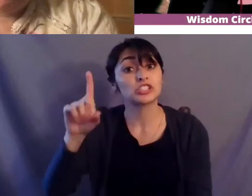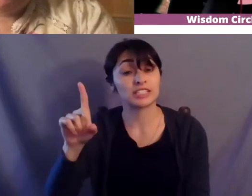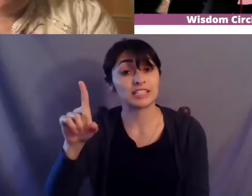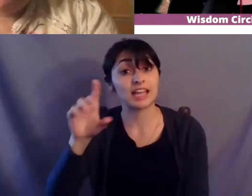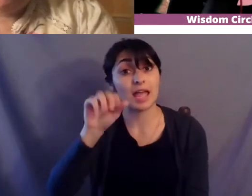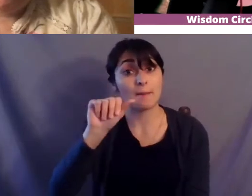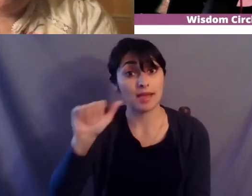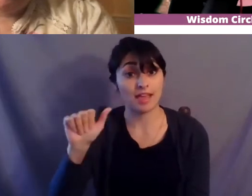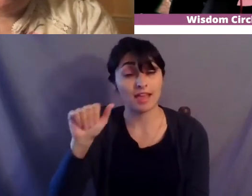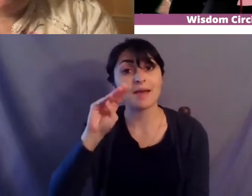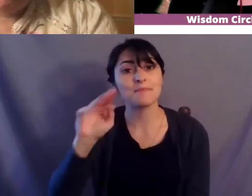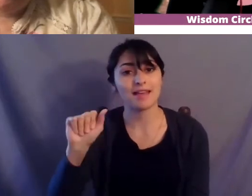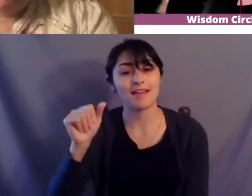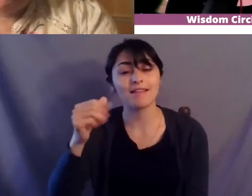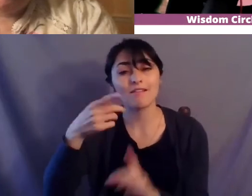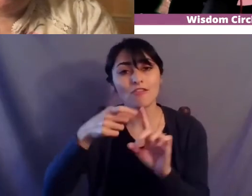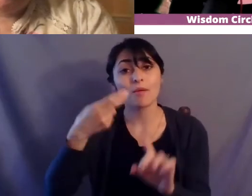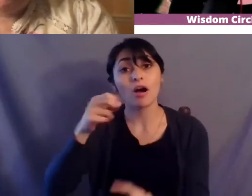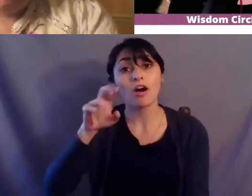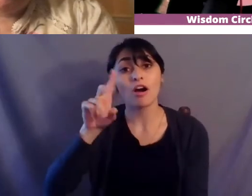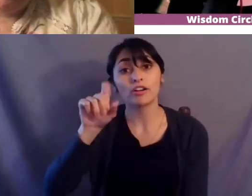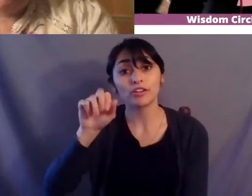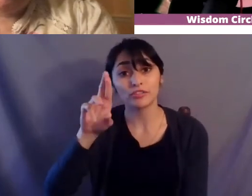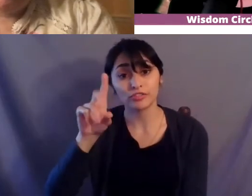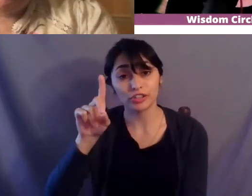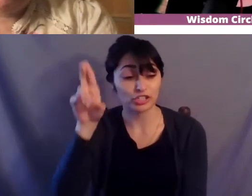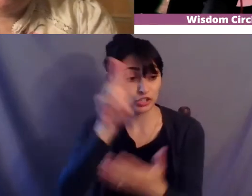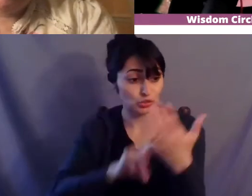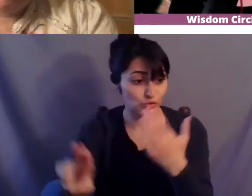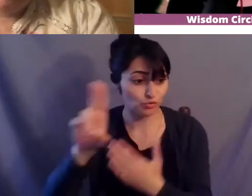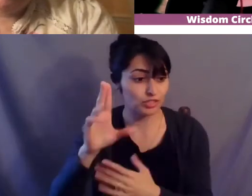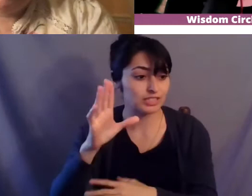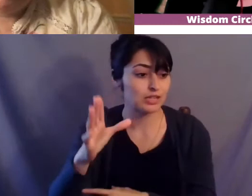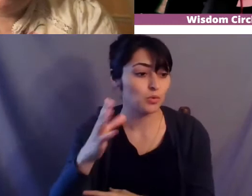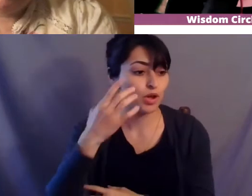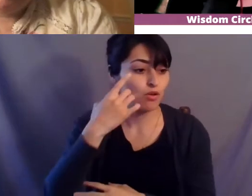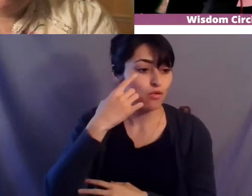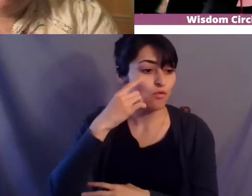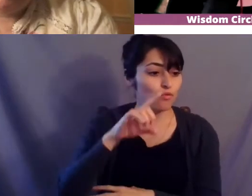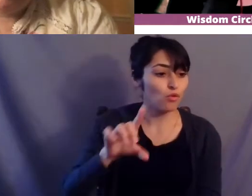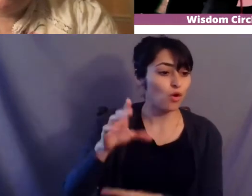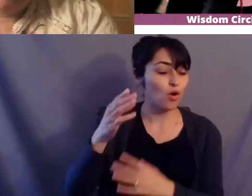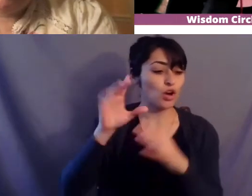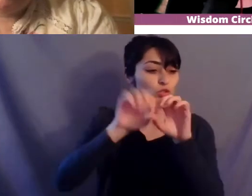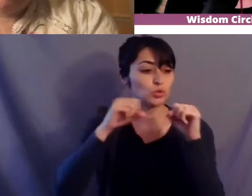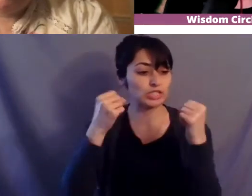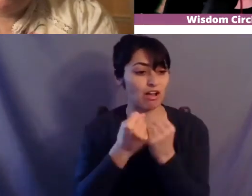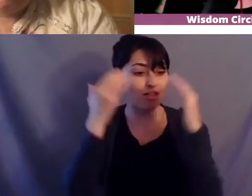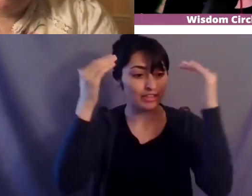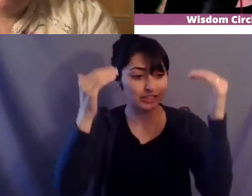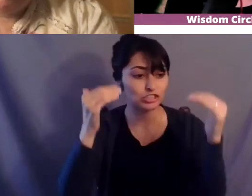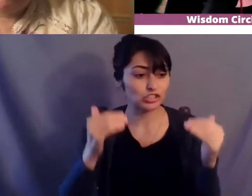from harvard university and her bachelor of science and social work and american indian studies from cornell